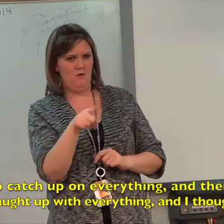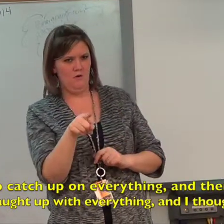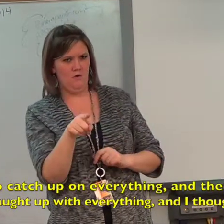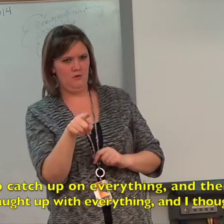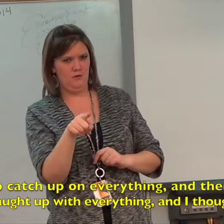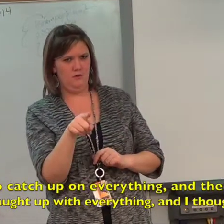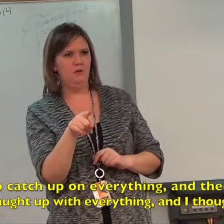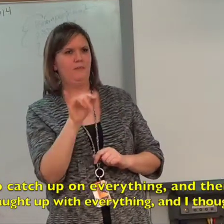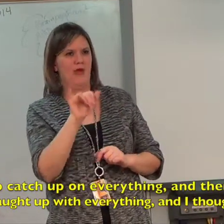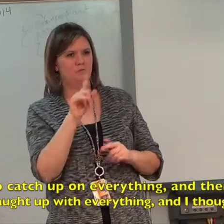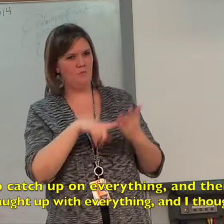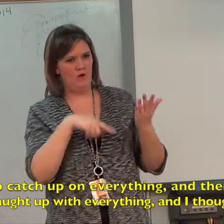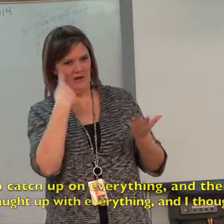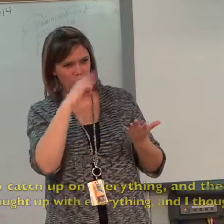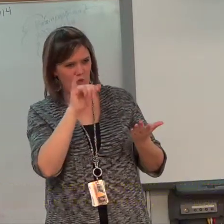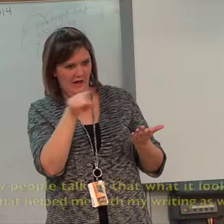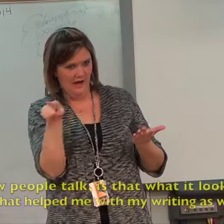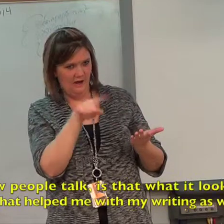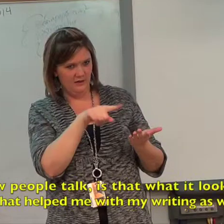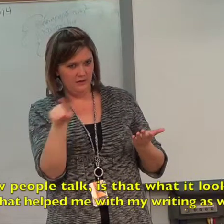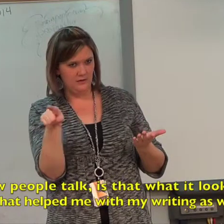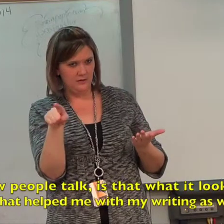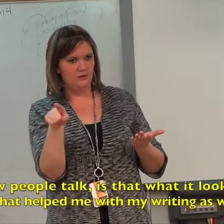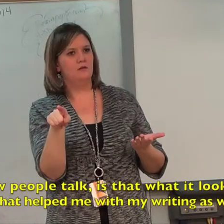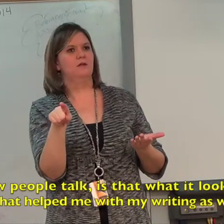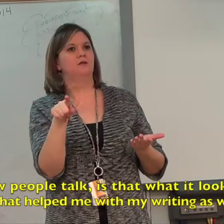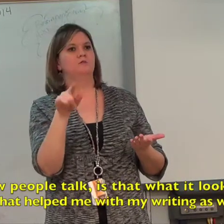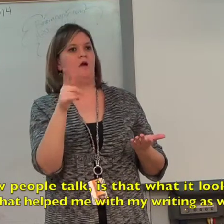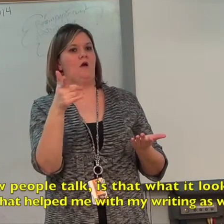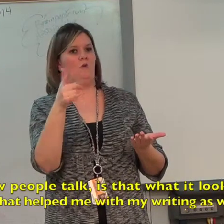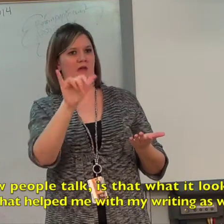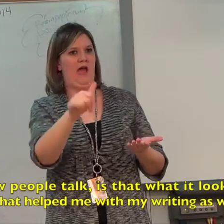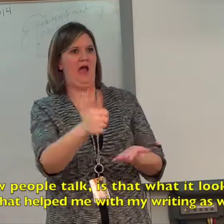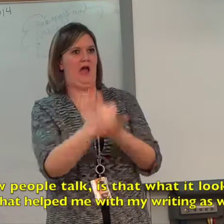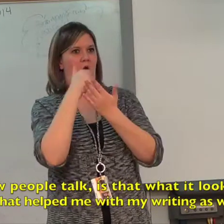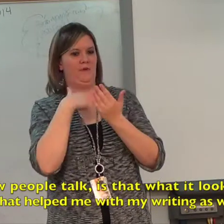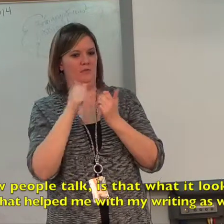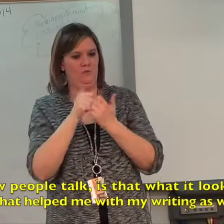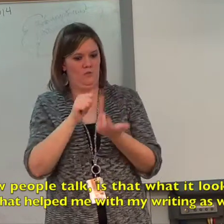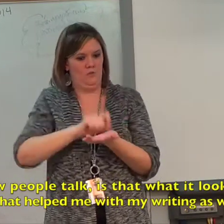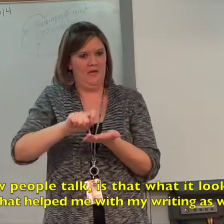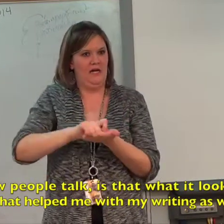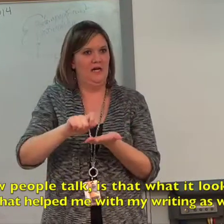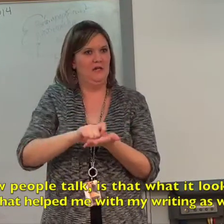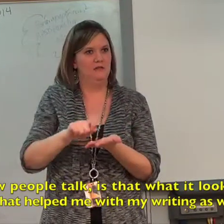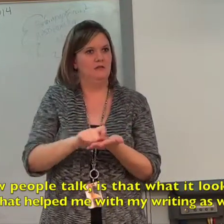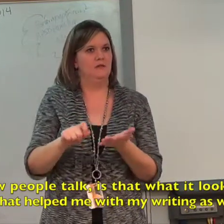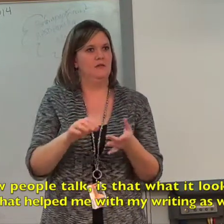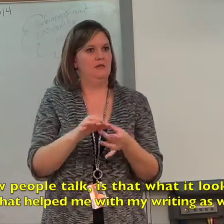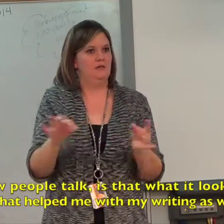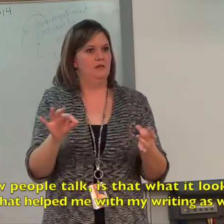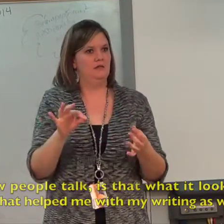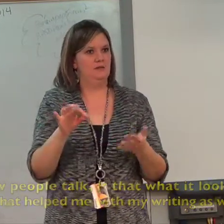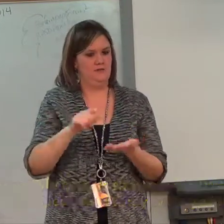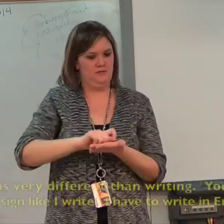And I thought, is that how people talk? Is that what it looks like? So that helped me with my writing as well.